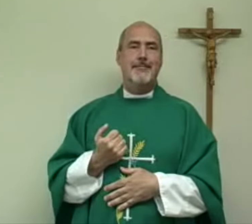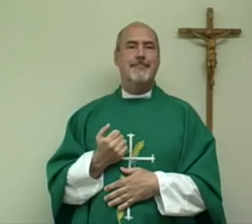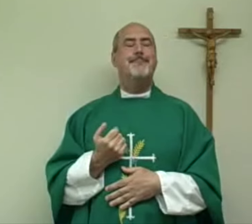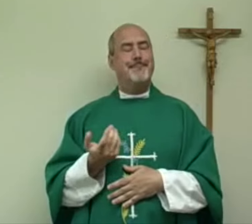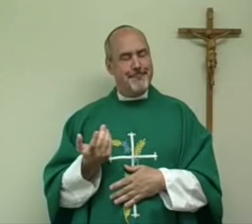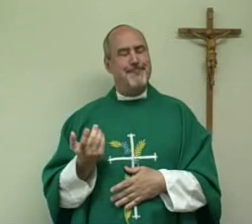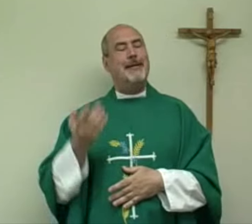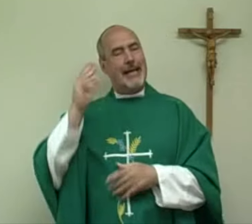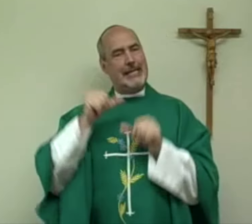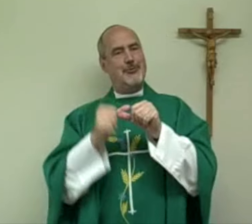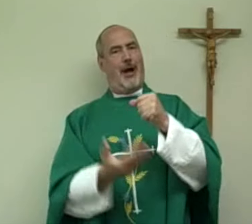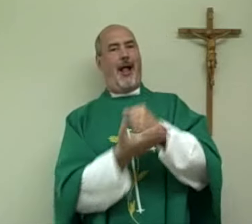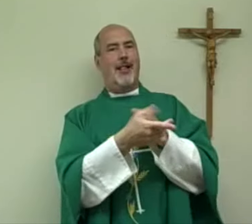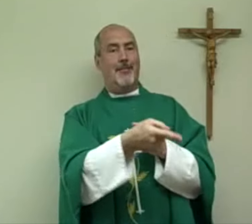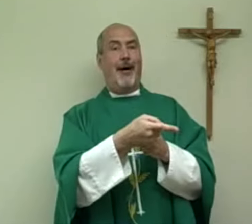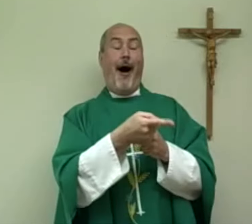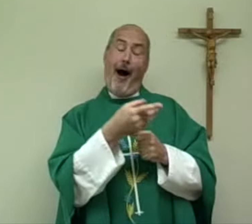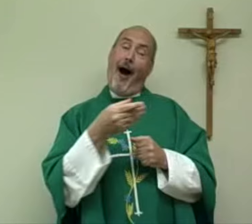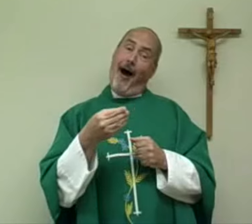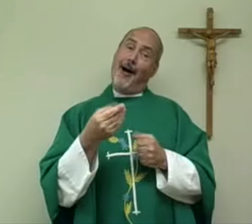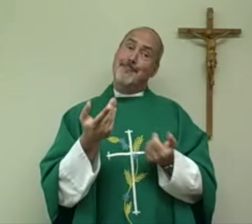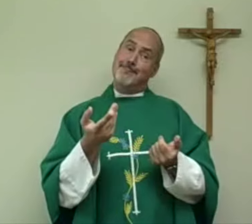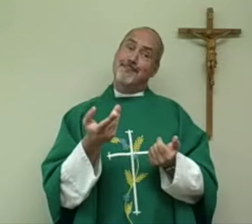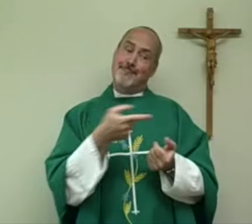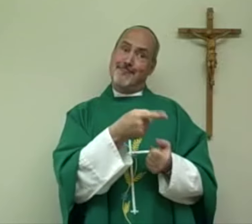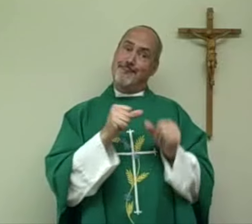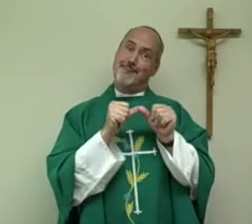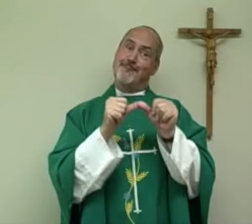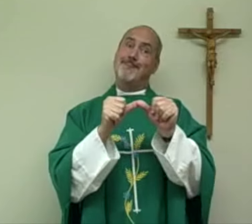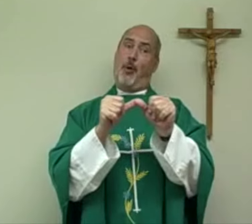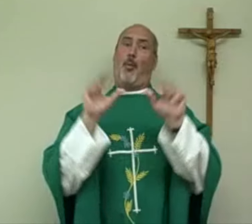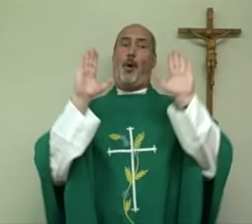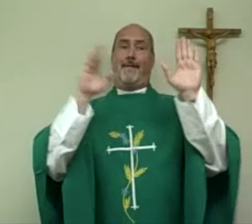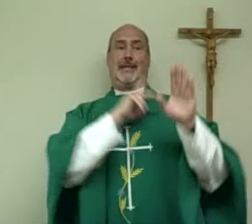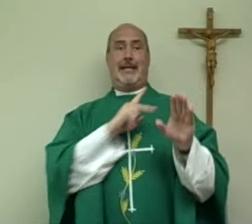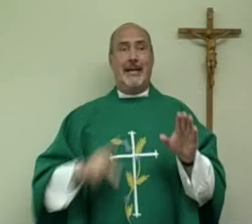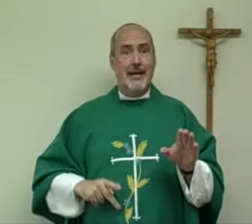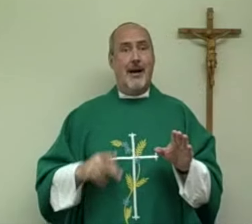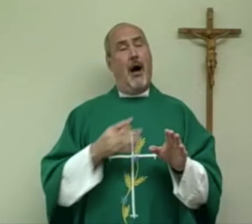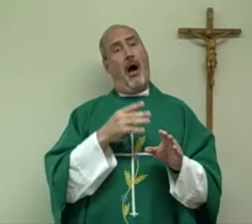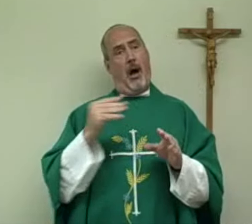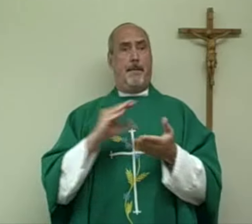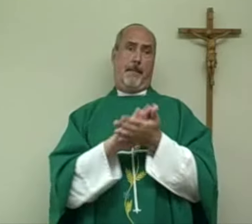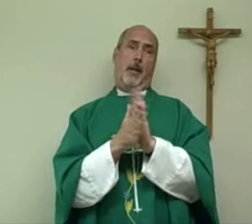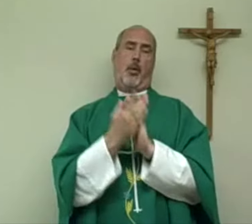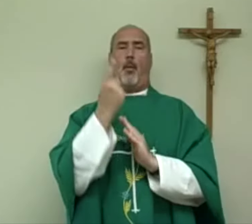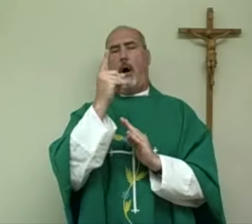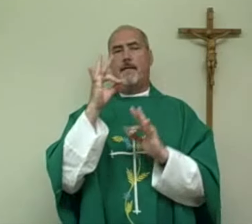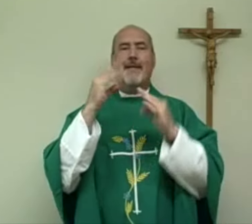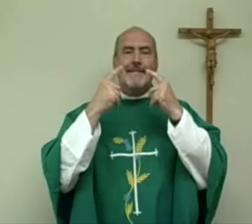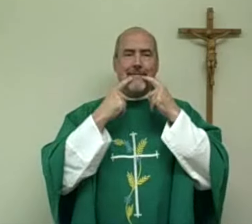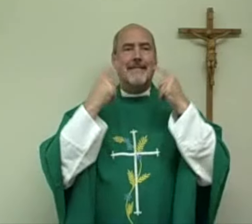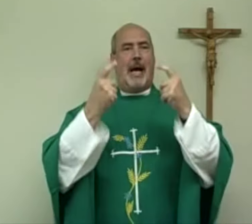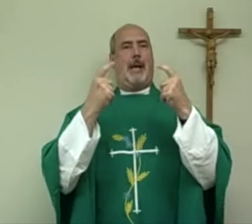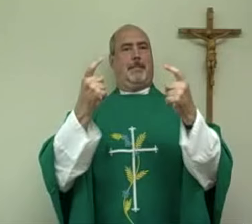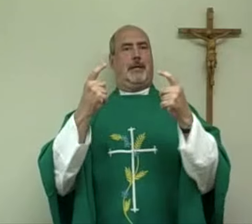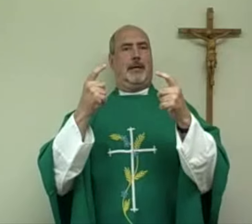humbled himself before God, and apologized, and repented, and went on to be blessed by God with a glorious